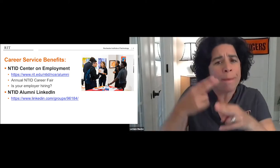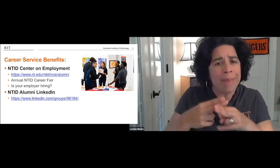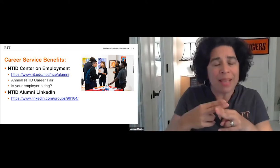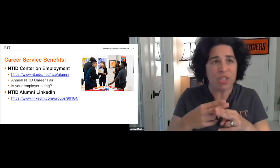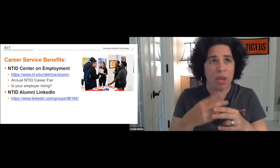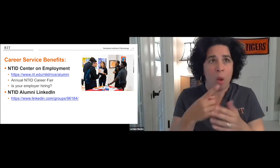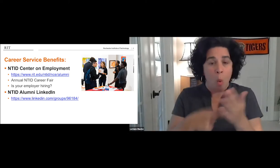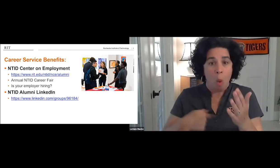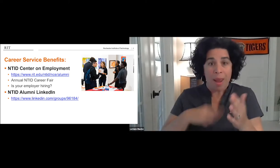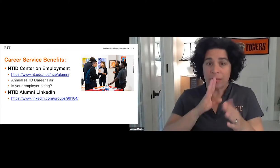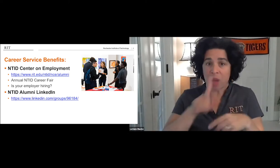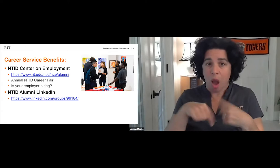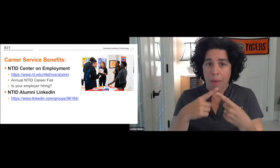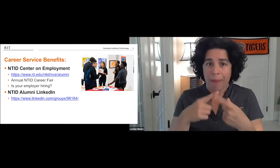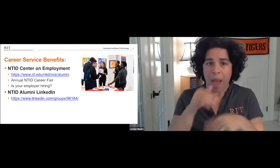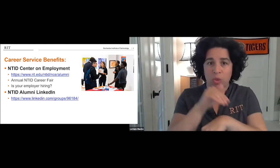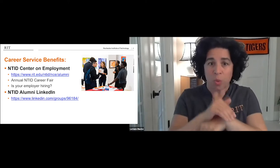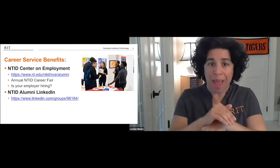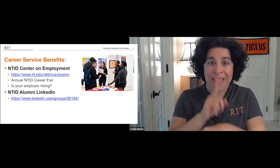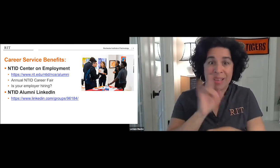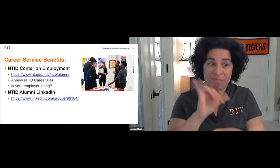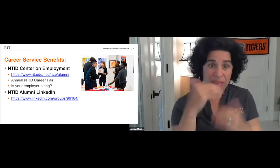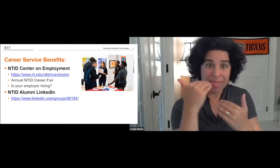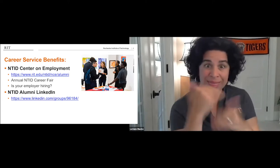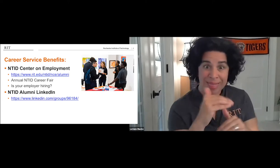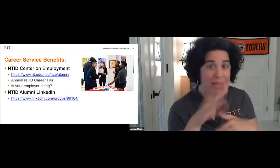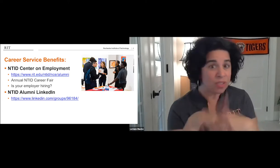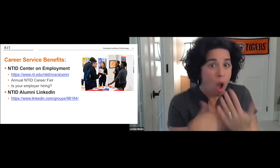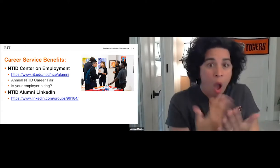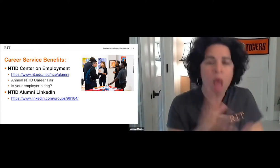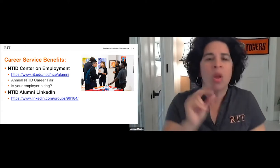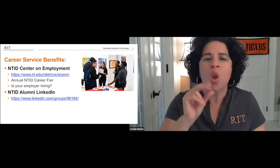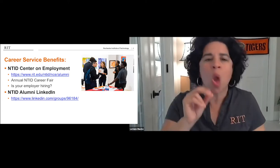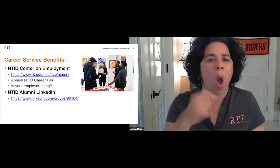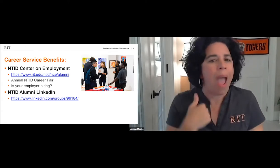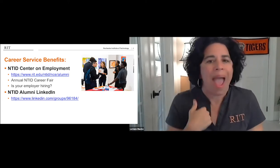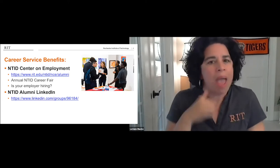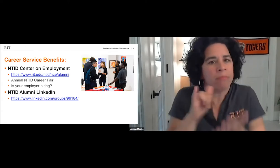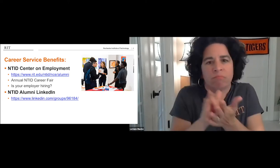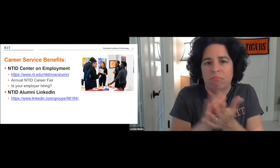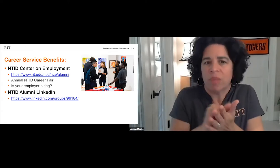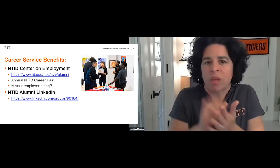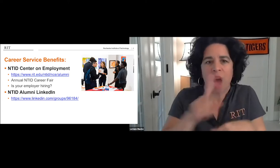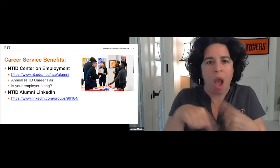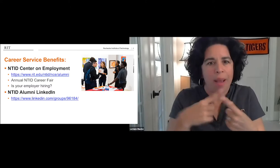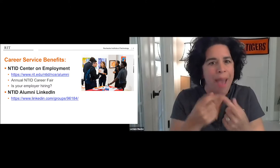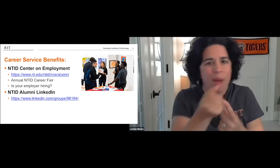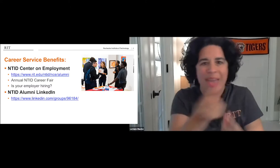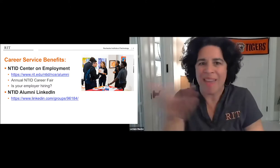we have benefits for you. I do want to mention what I talk about tonight is not an exhaustive